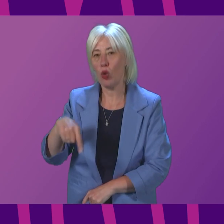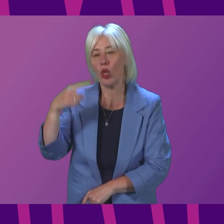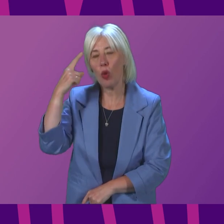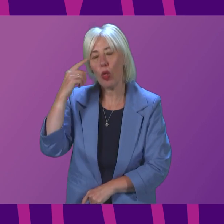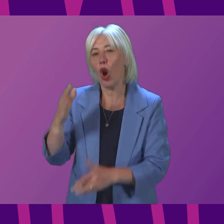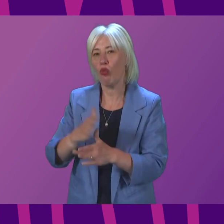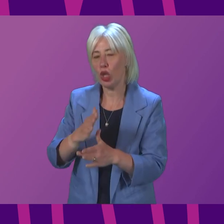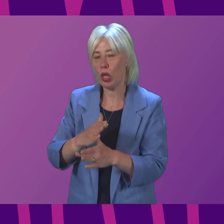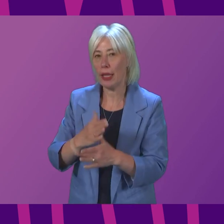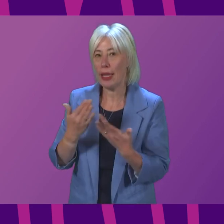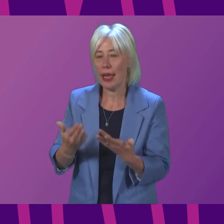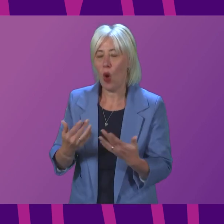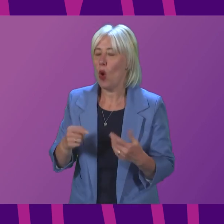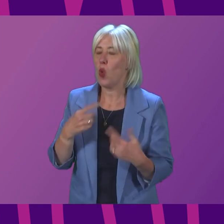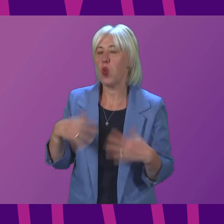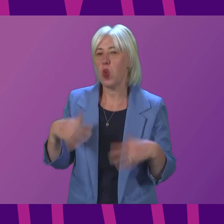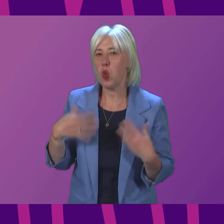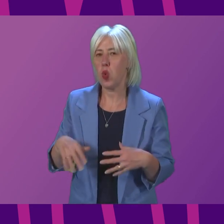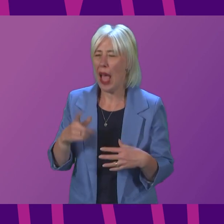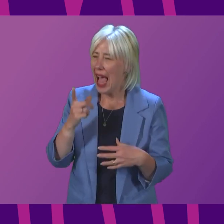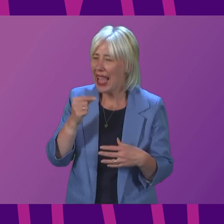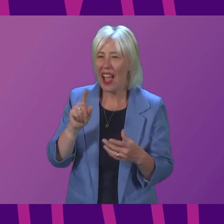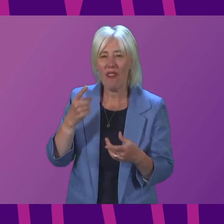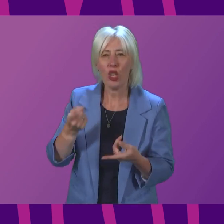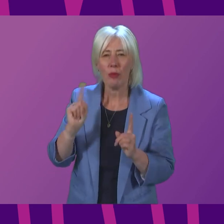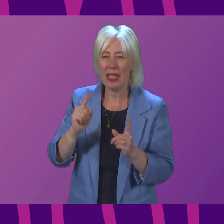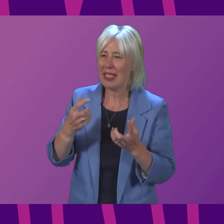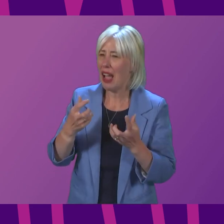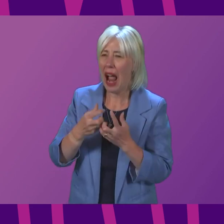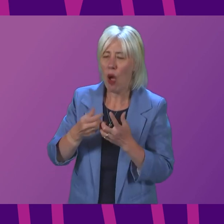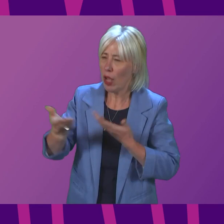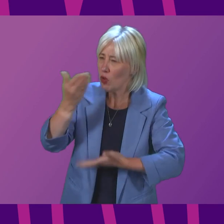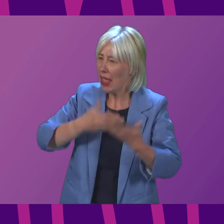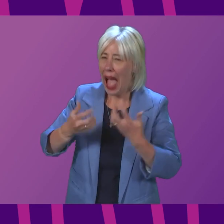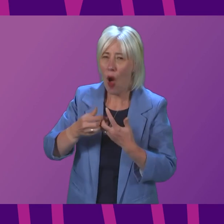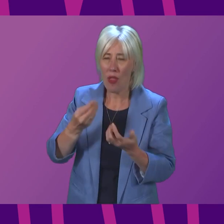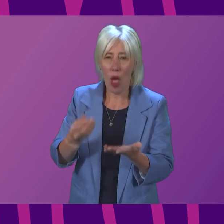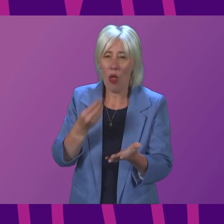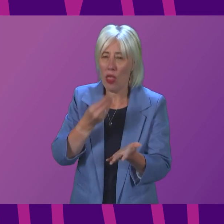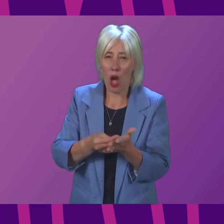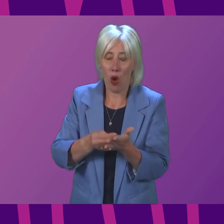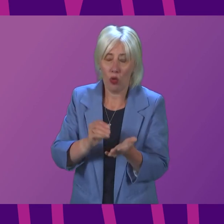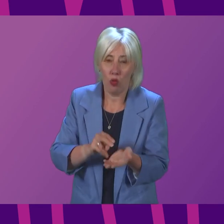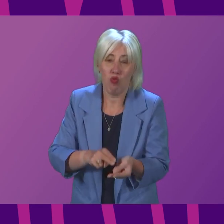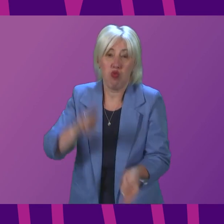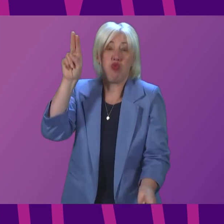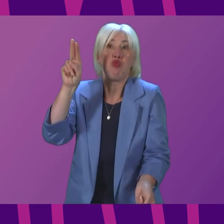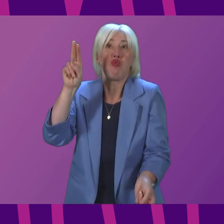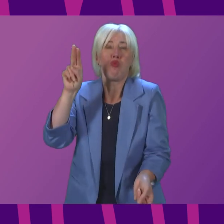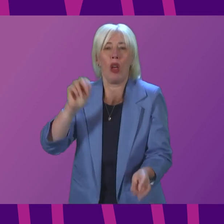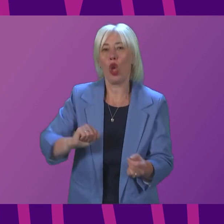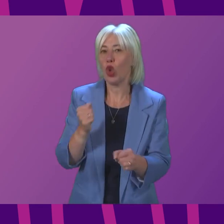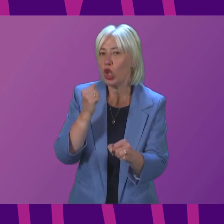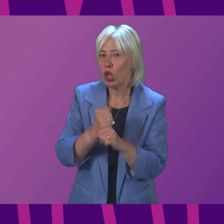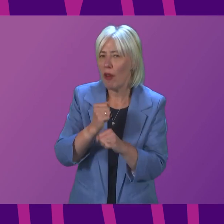Can the First Minister account for how costs were allowed to balloon like this? And does the Scottish Government believe that